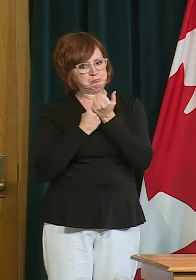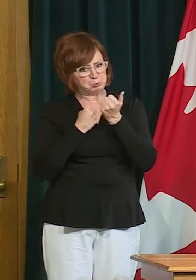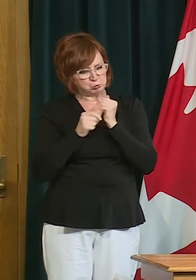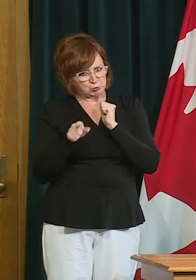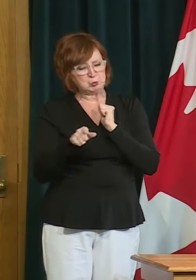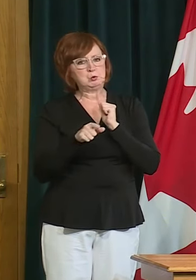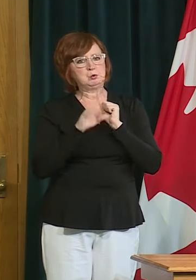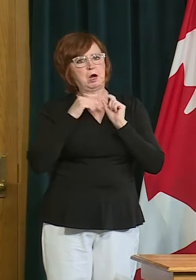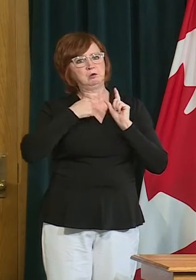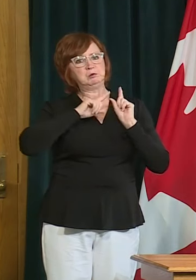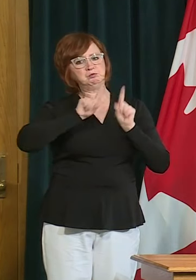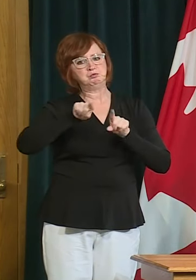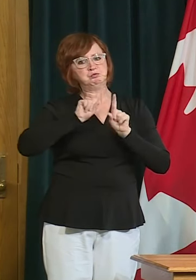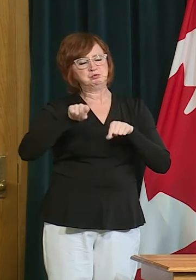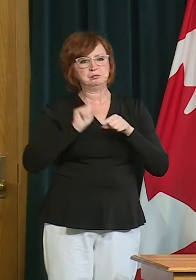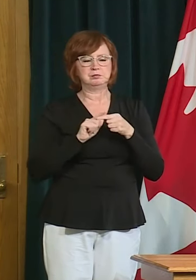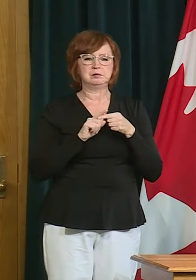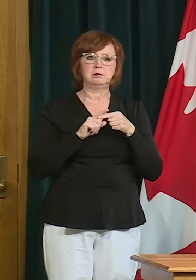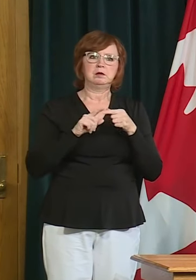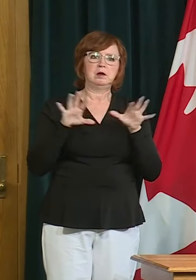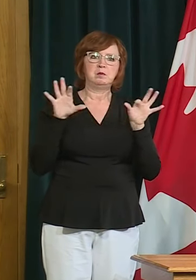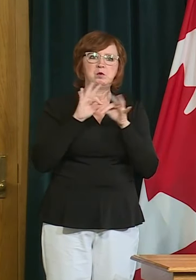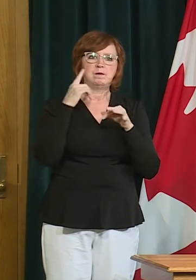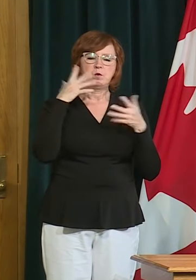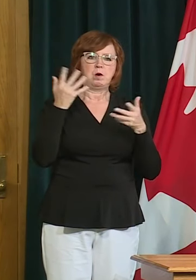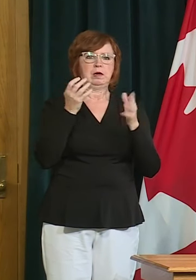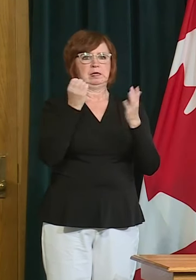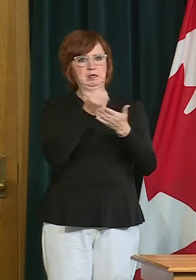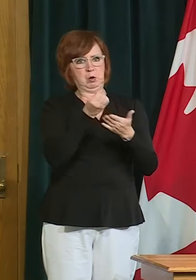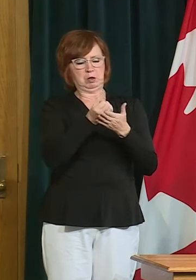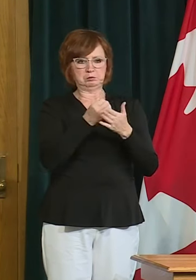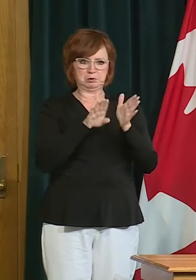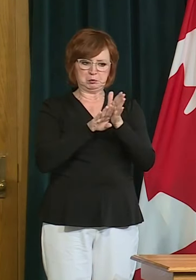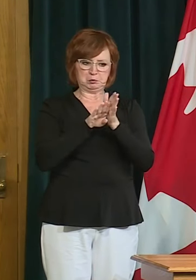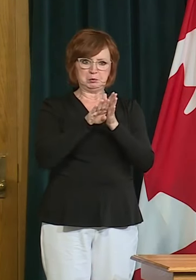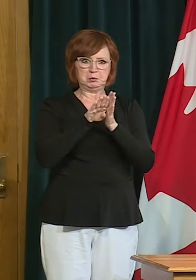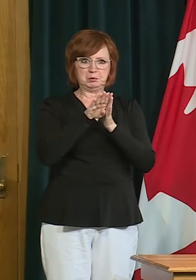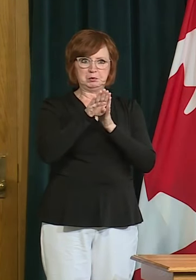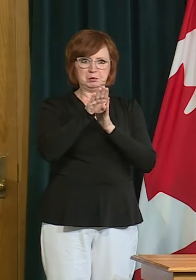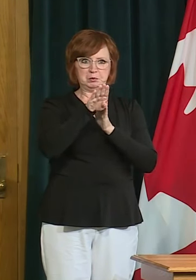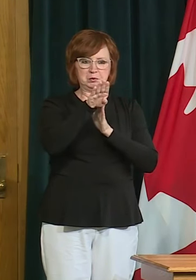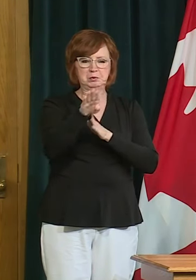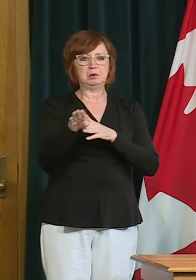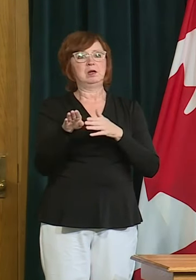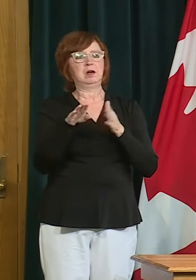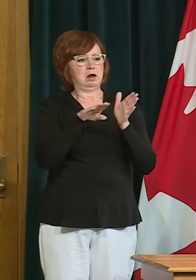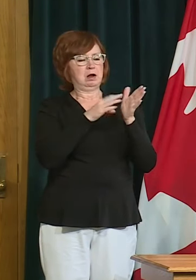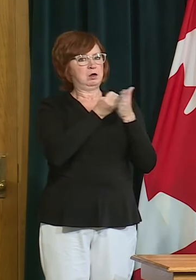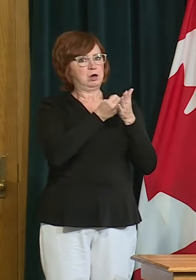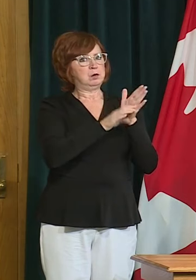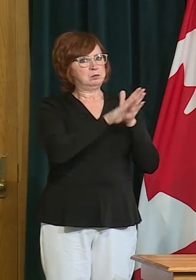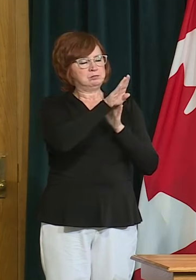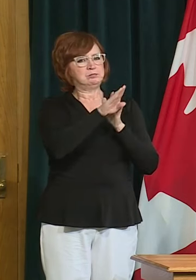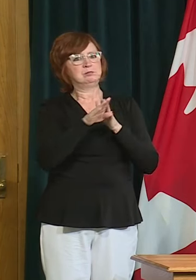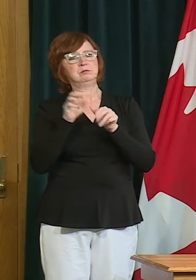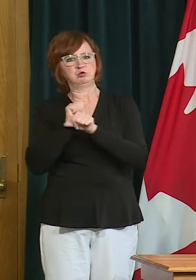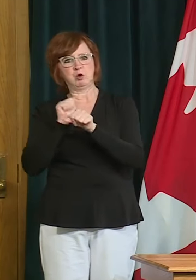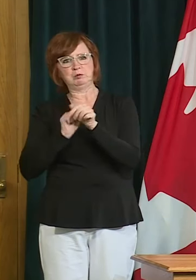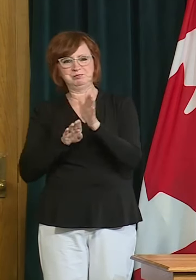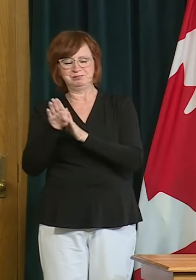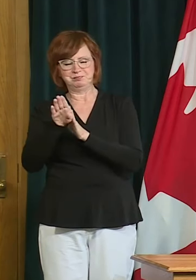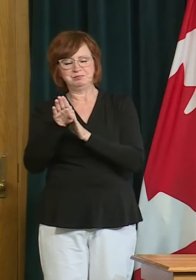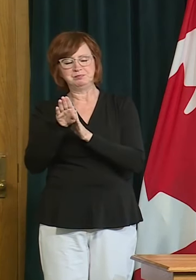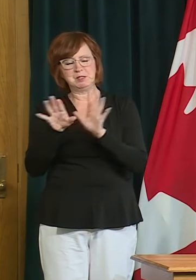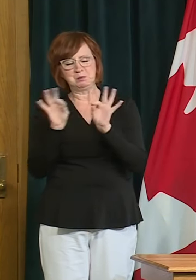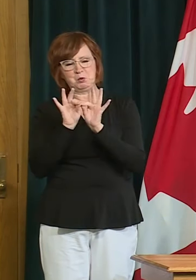and this is how we will bring back our jobs. Of course everyone needs to know needs to continue to